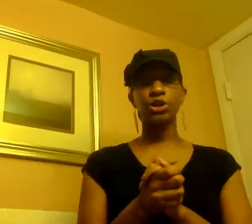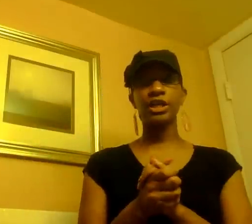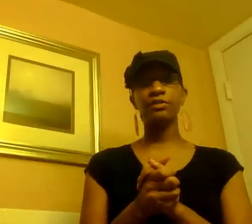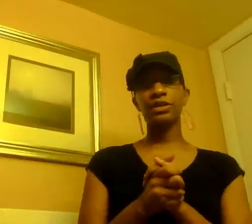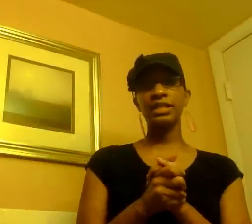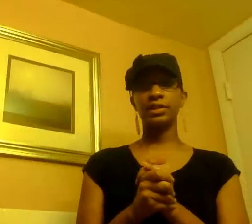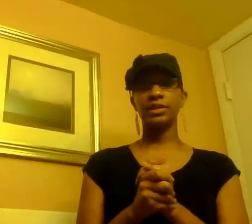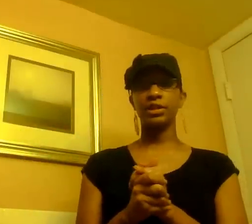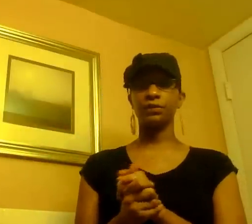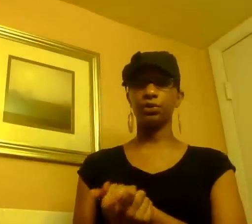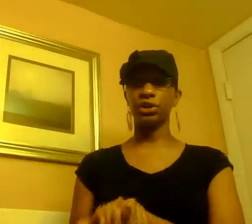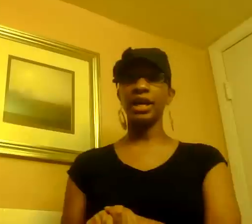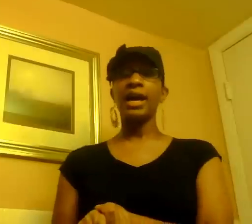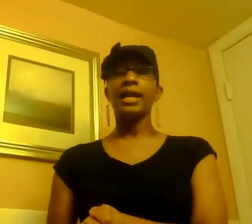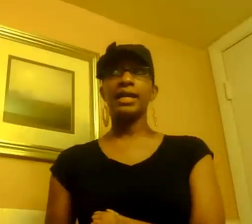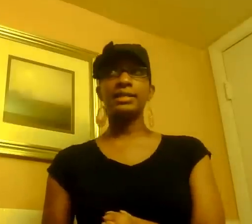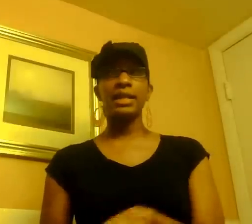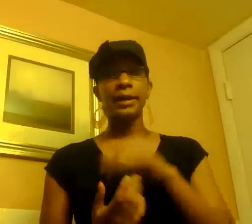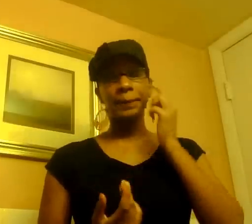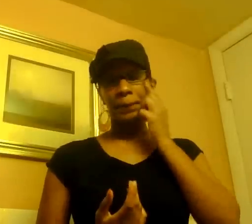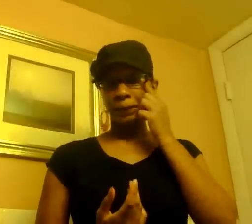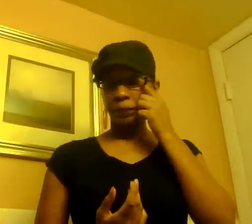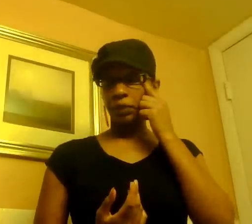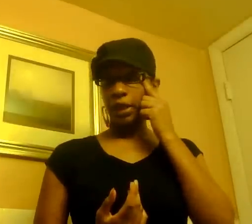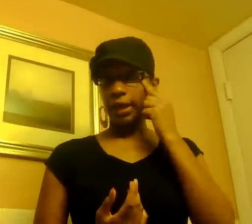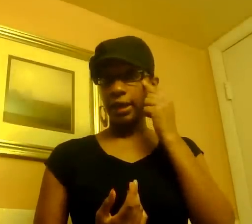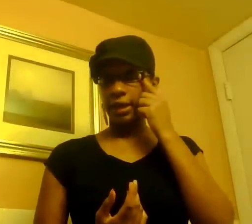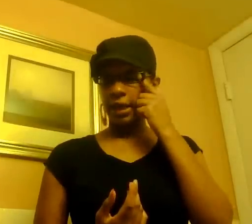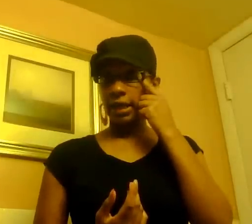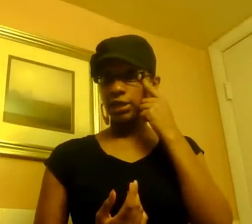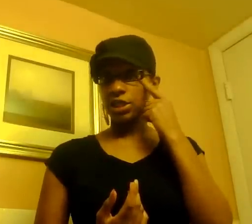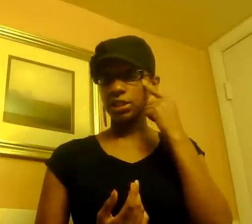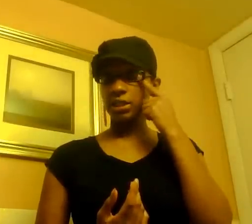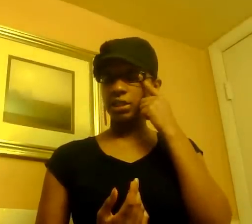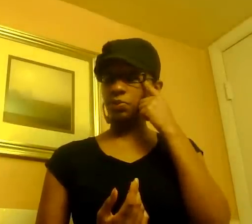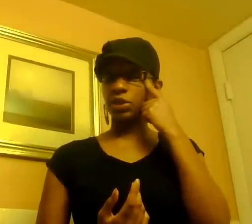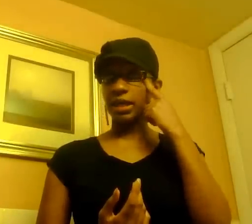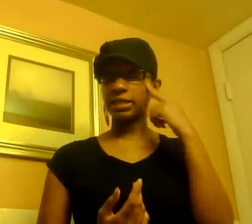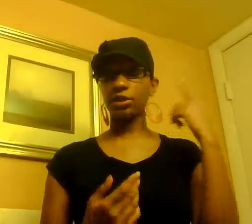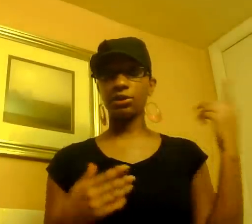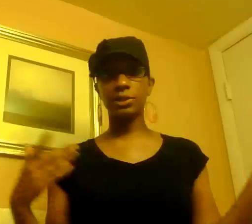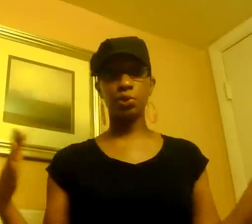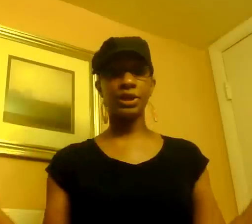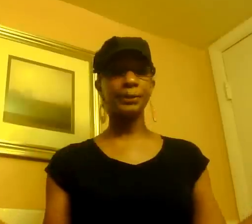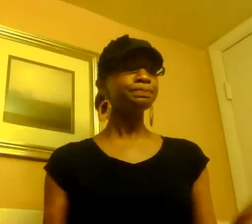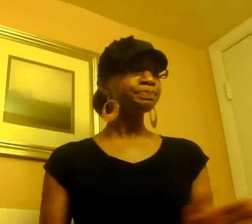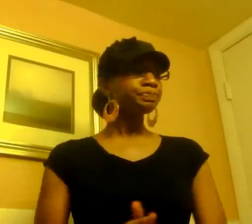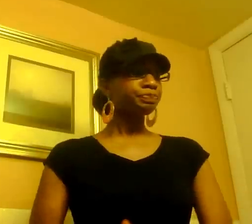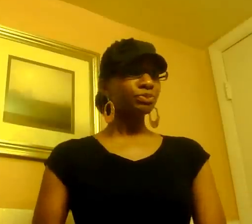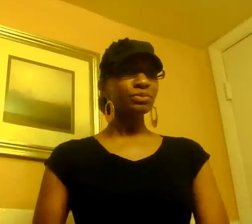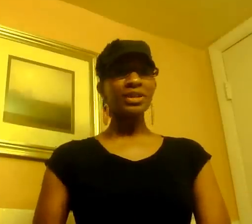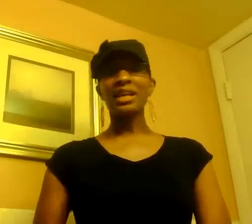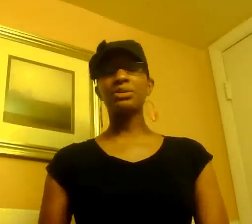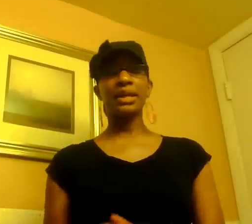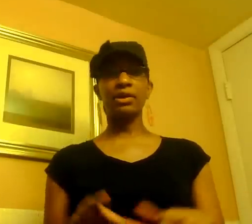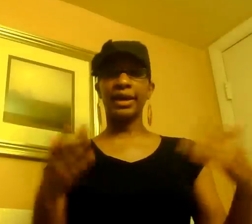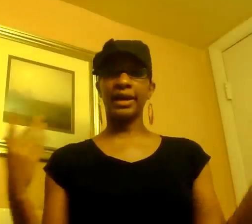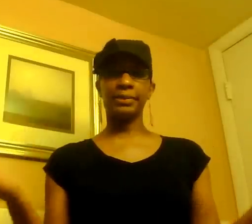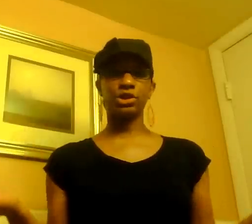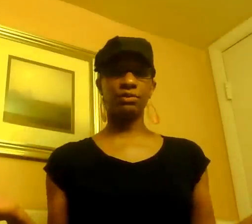know he released the video for it last night and i had a chance to see it this morning like i said earlier this morning and i was like okay i gotta make sure